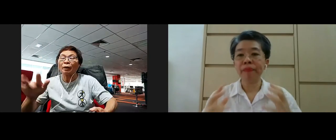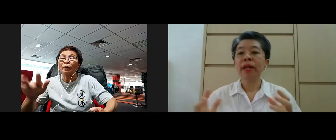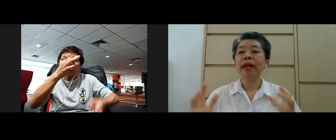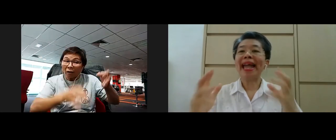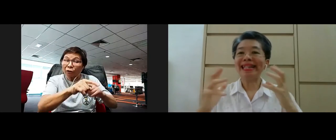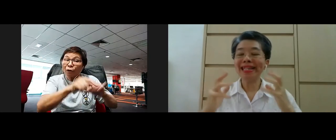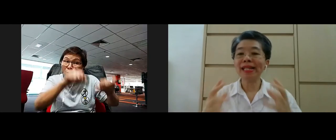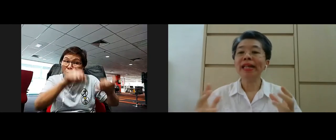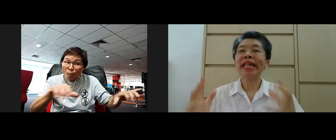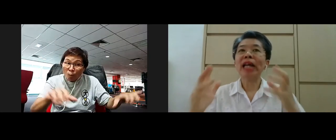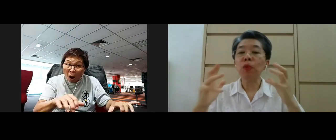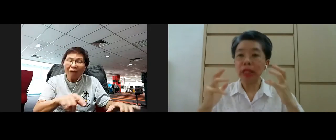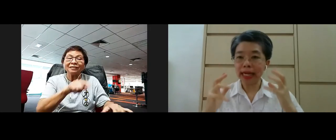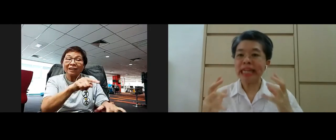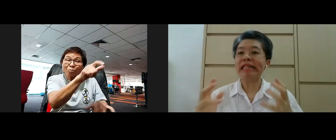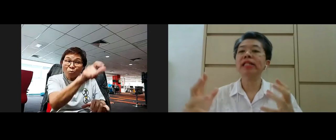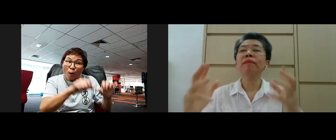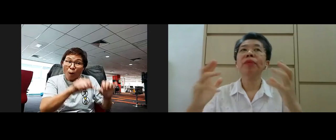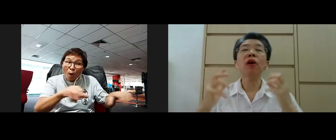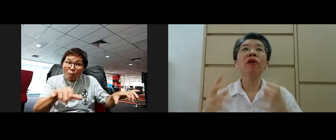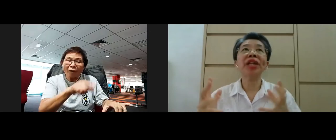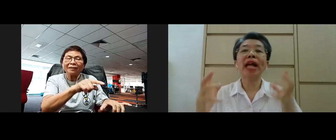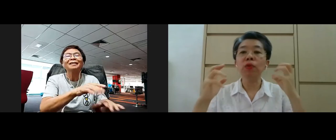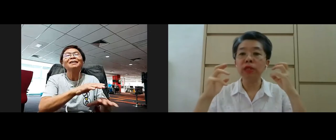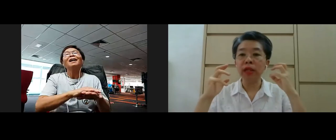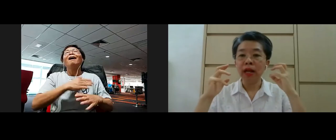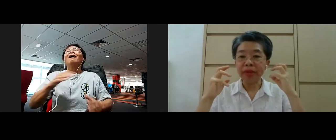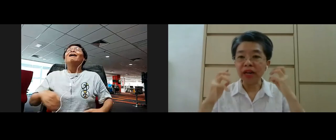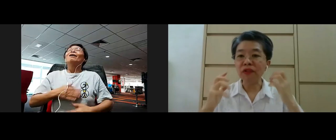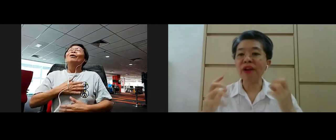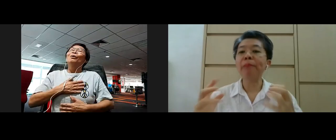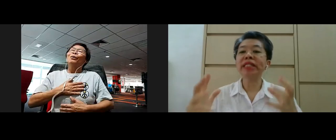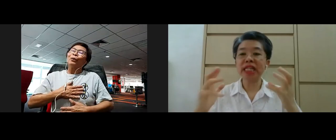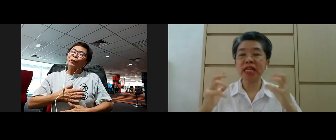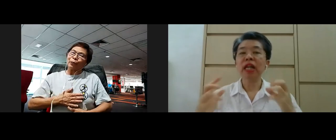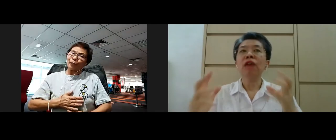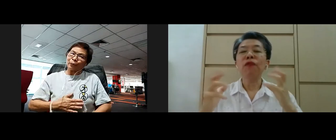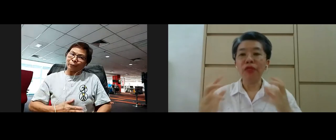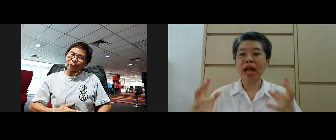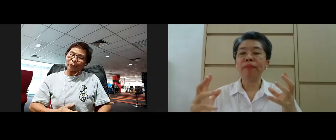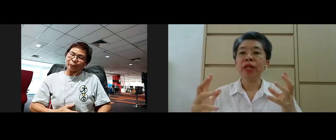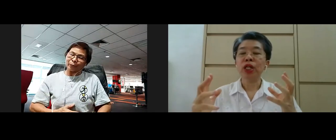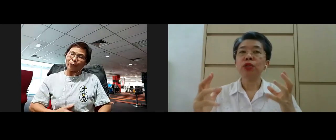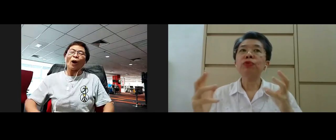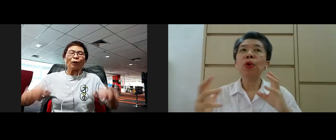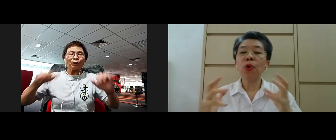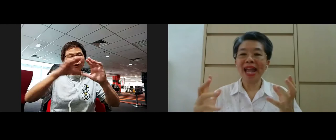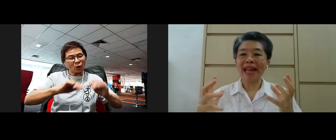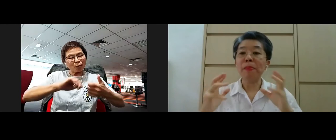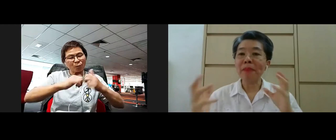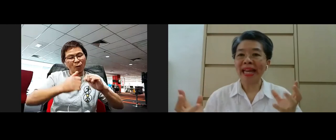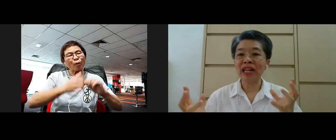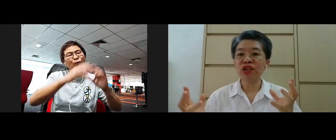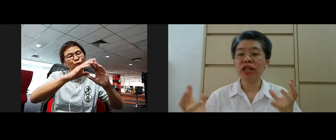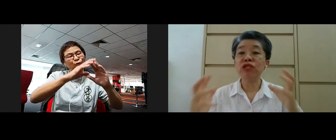to do that at least that will ease or that will be a remedy for them to go